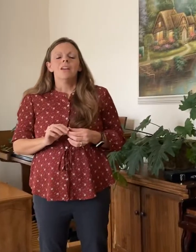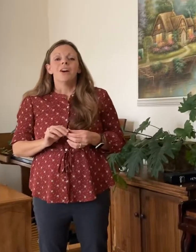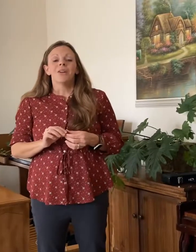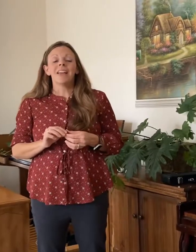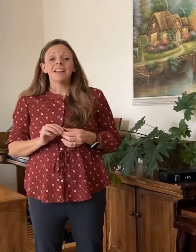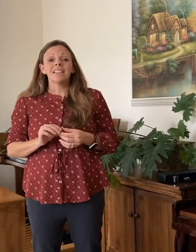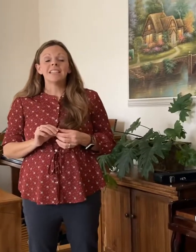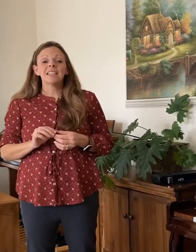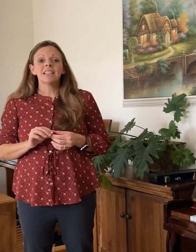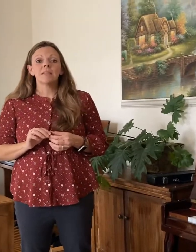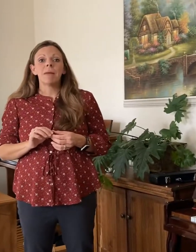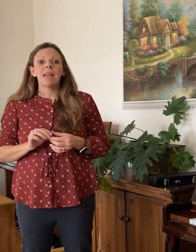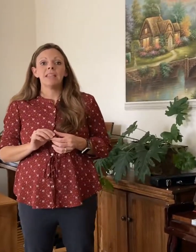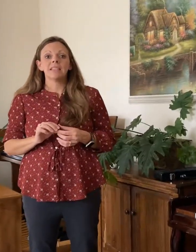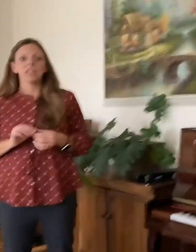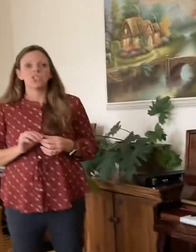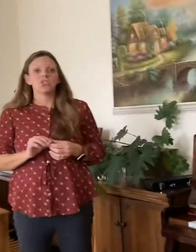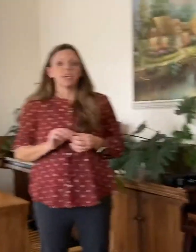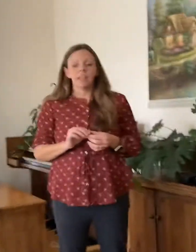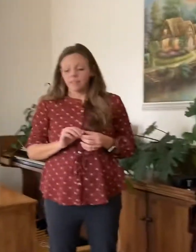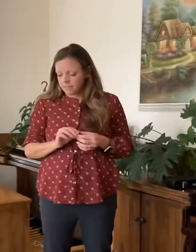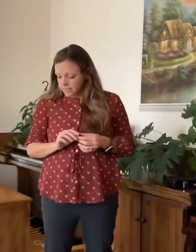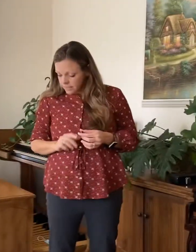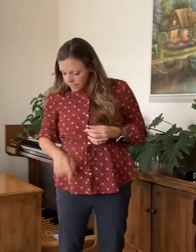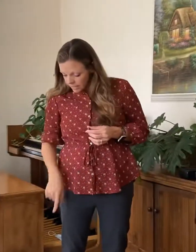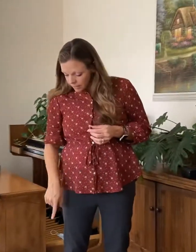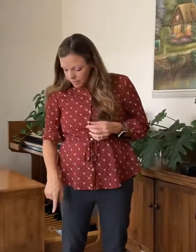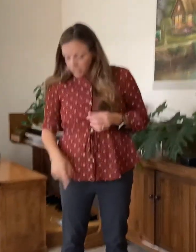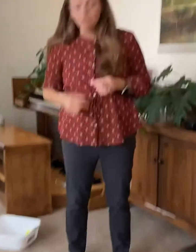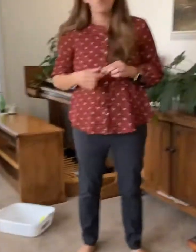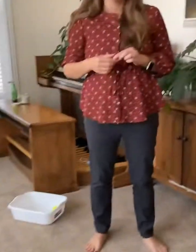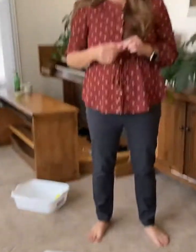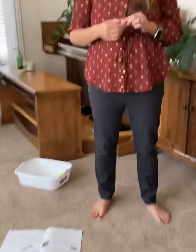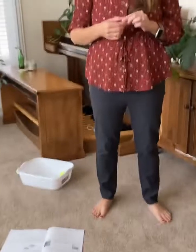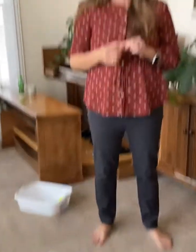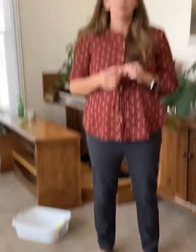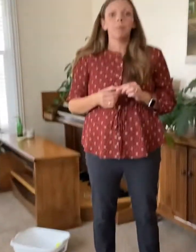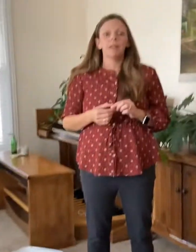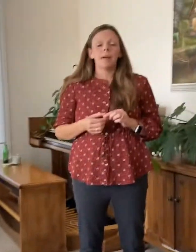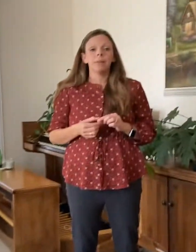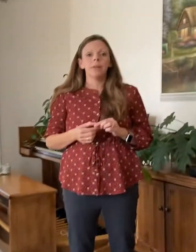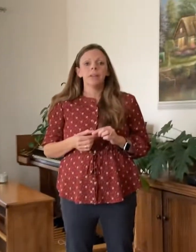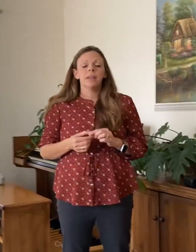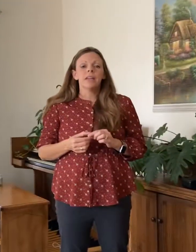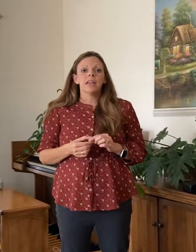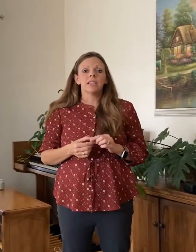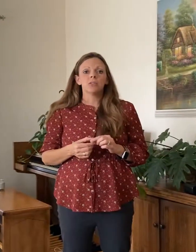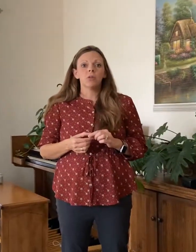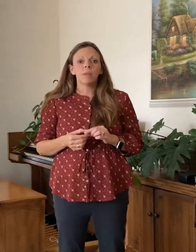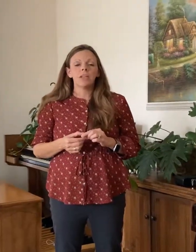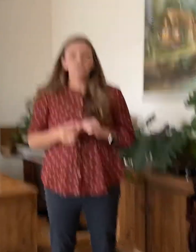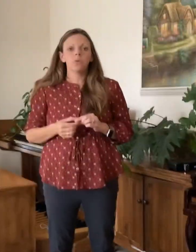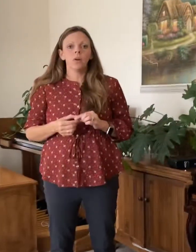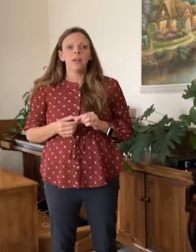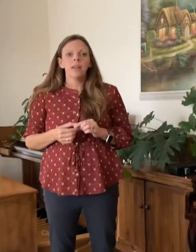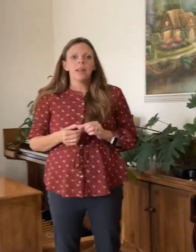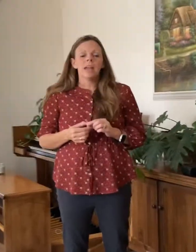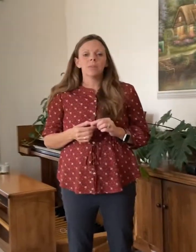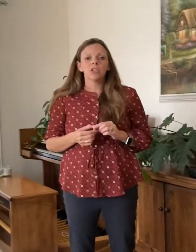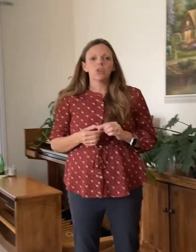Okay guys, this is the penny snatch trick and this is in page 4 in your purple lab book. Okay, so go to page 4 and I'm going show